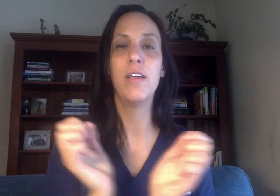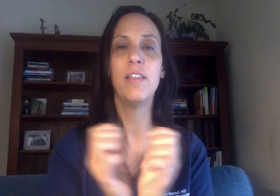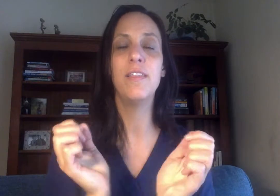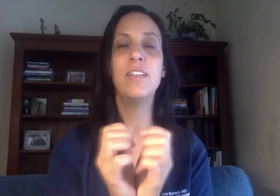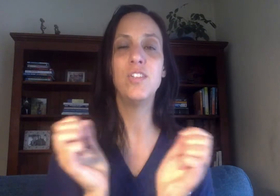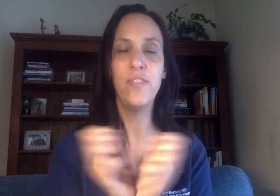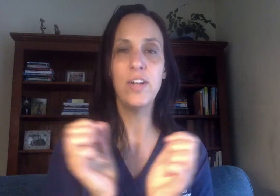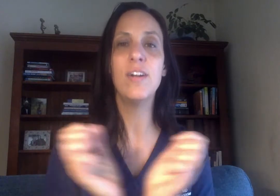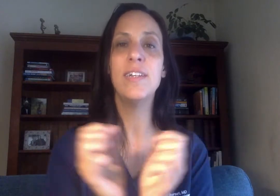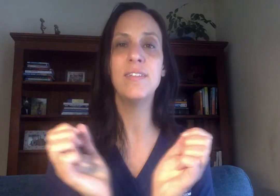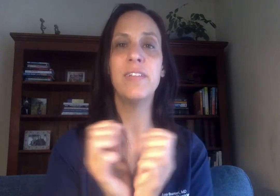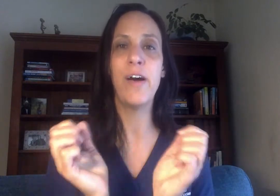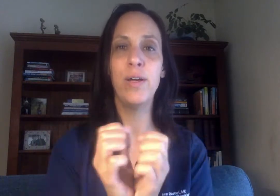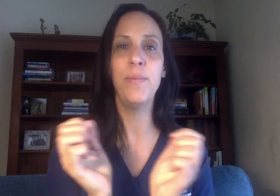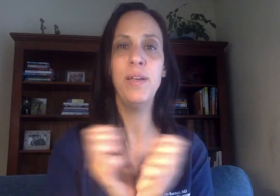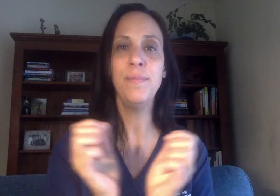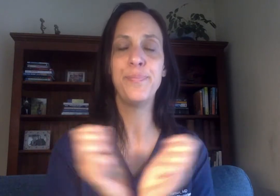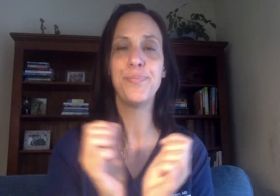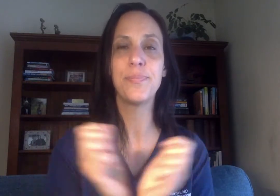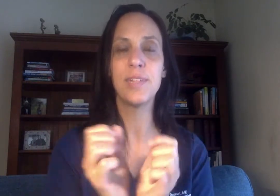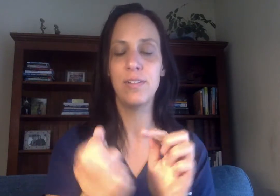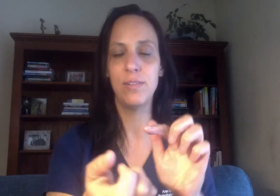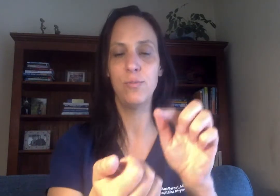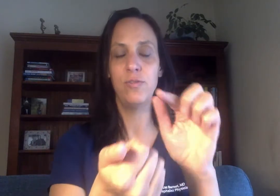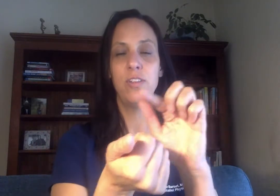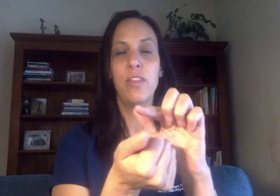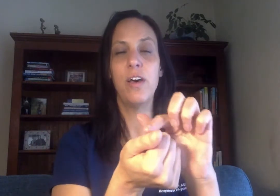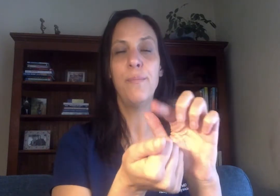This fear is allowing me, let's move to the thumb,